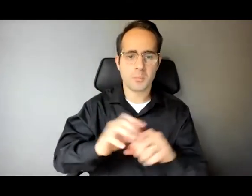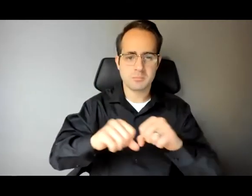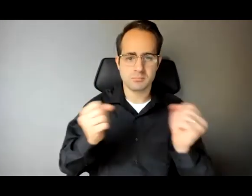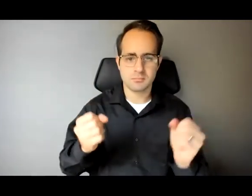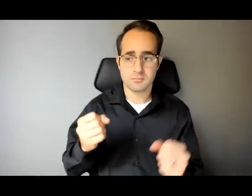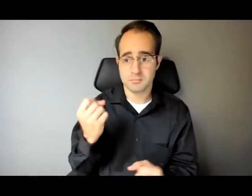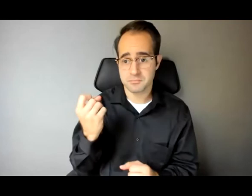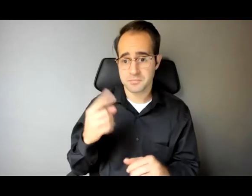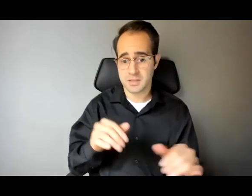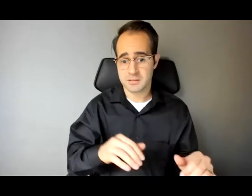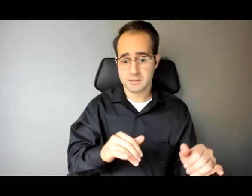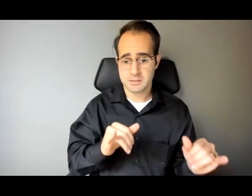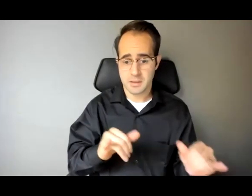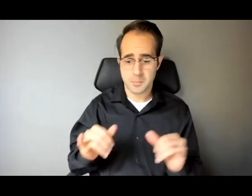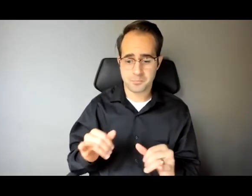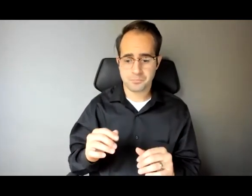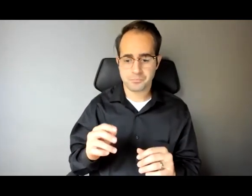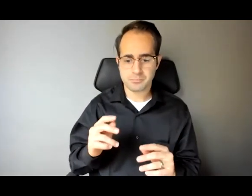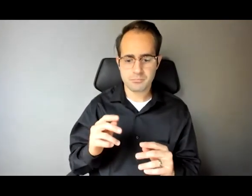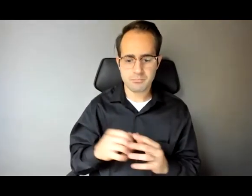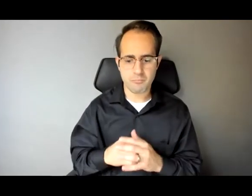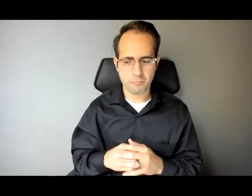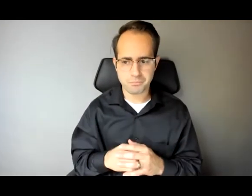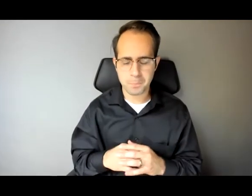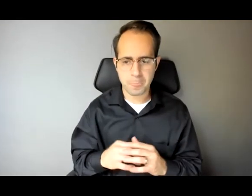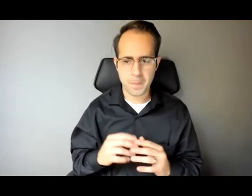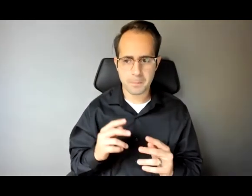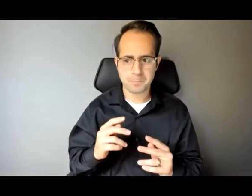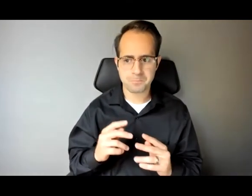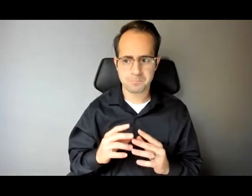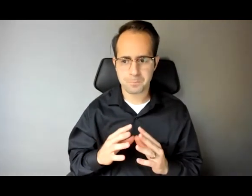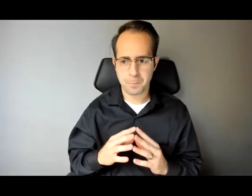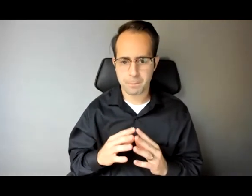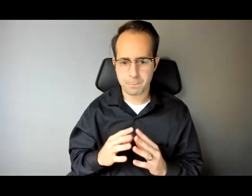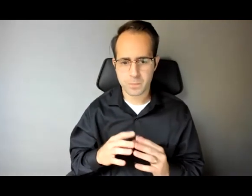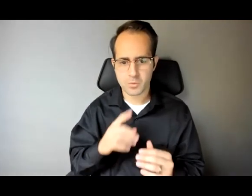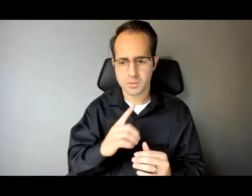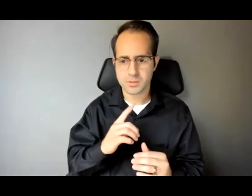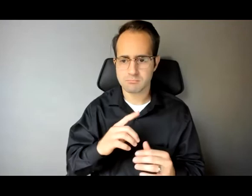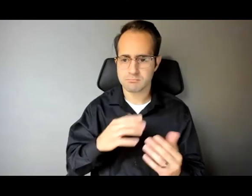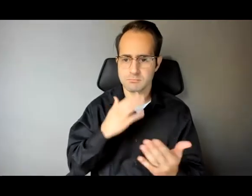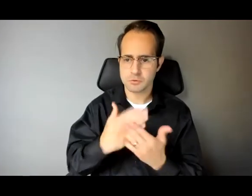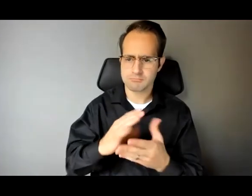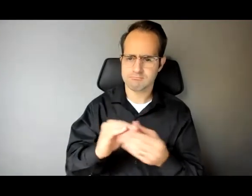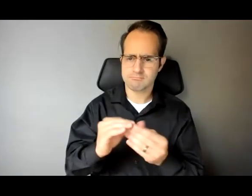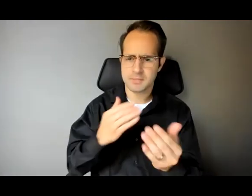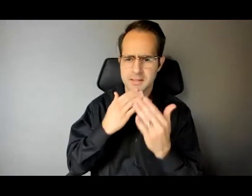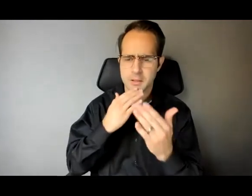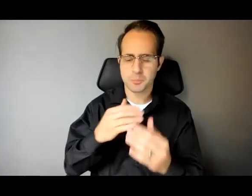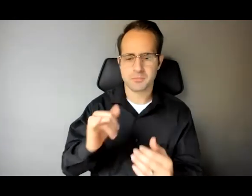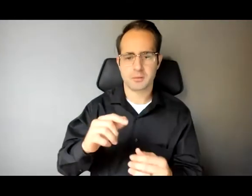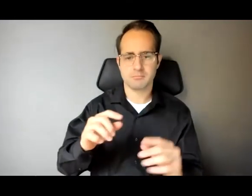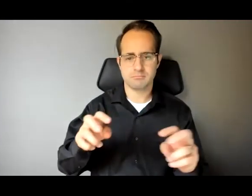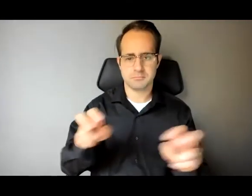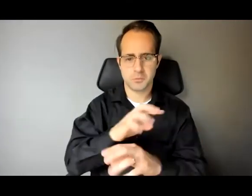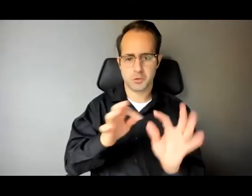and very just you know germane to what you're saying so thoughtfully thank you for that so we have one more question and then we have